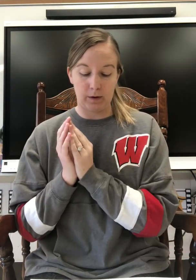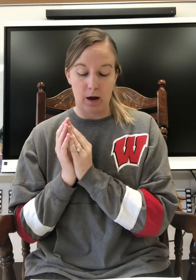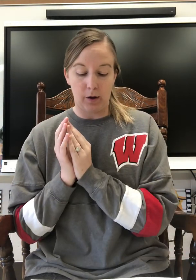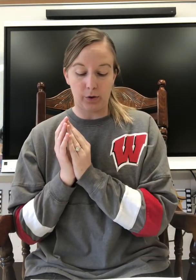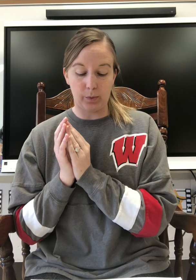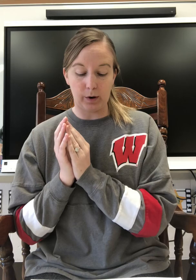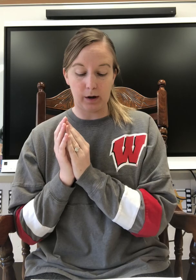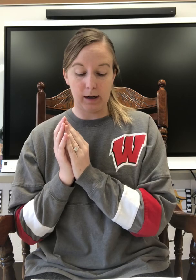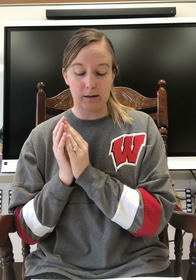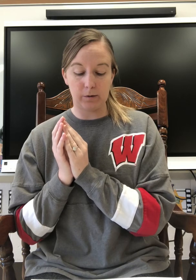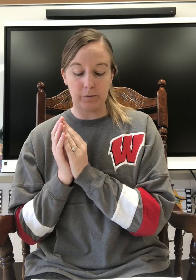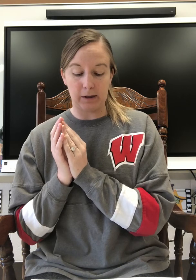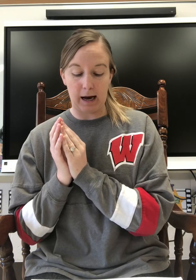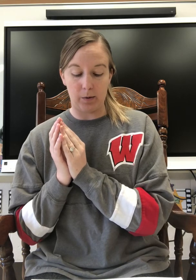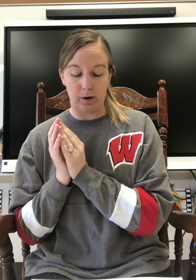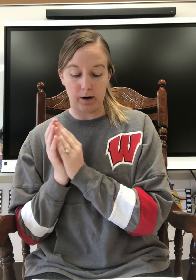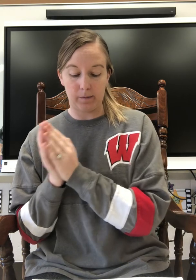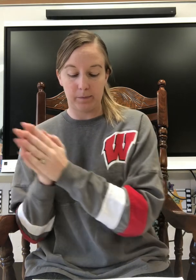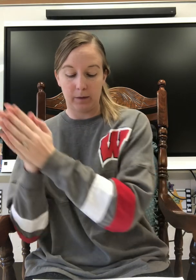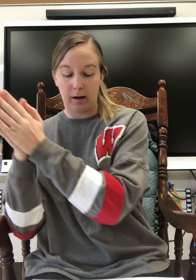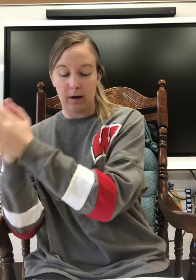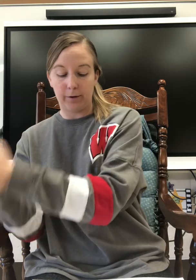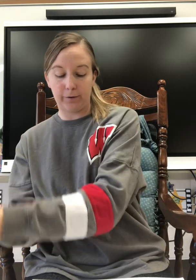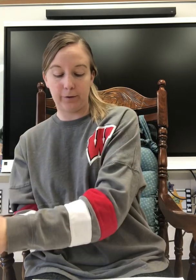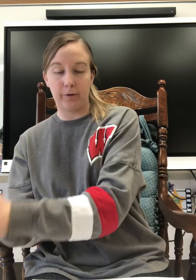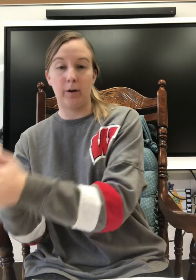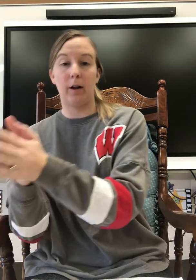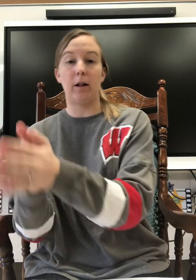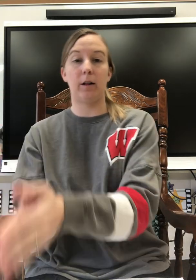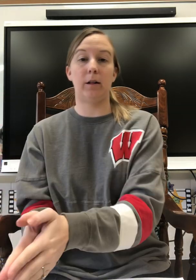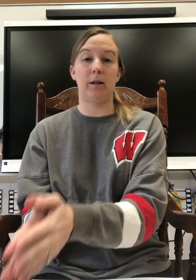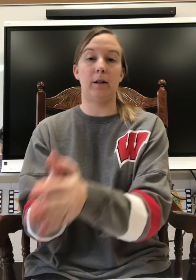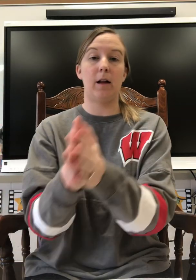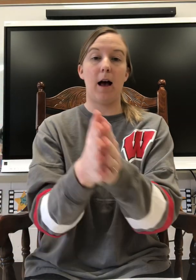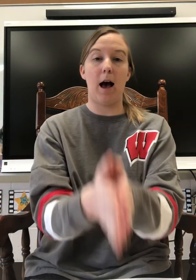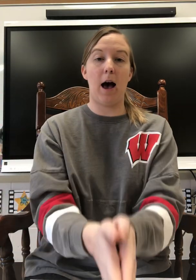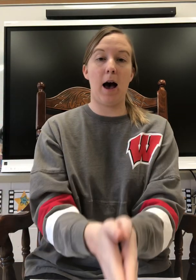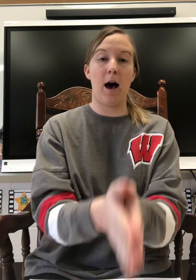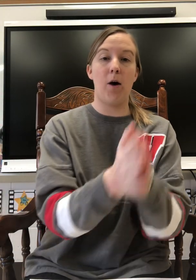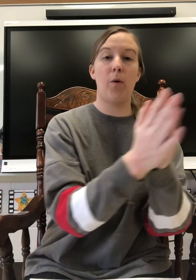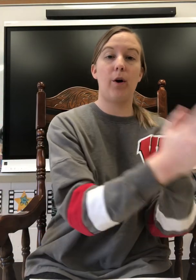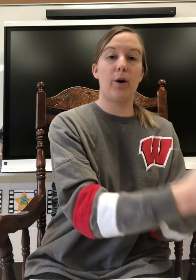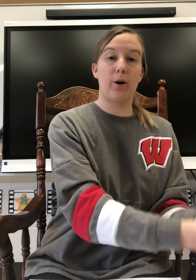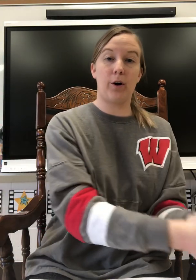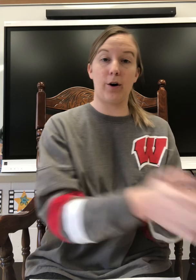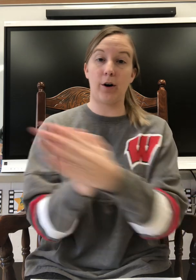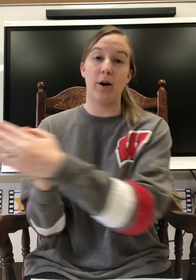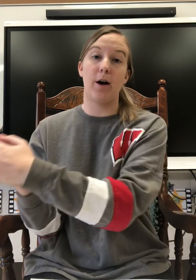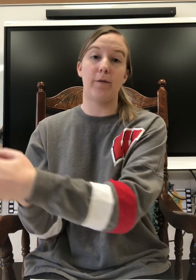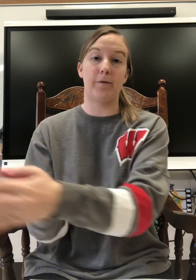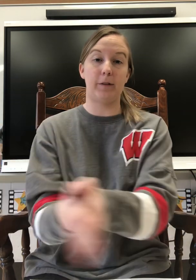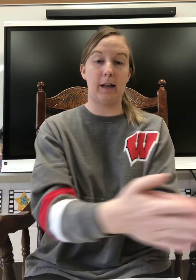The word is flower. F, l, ow, r, flower.